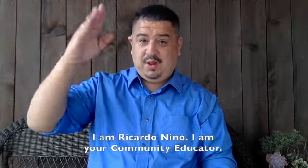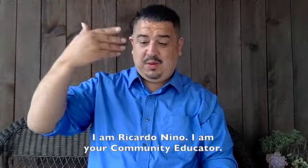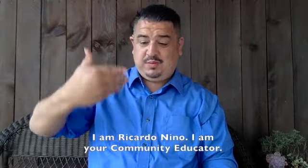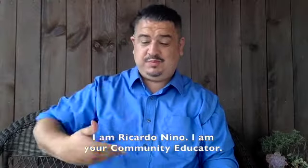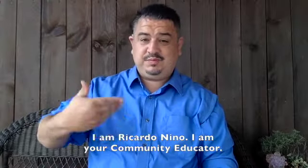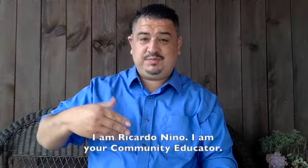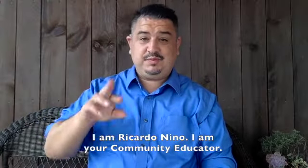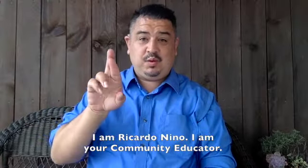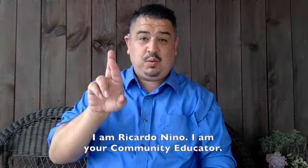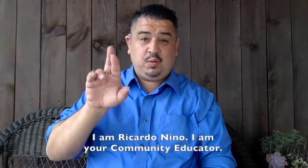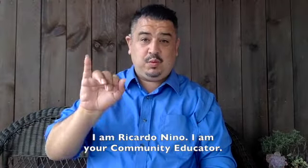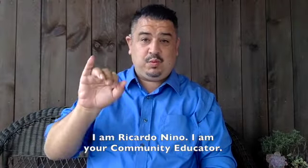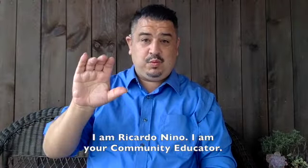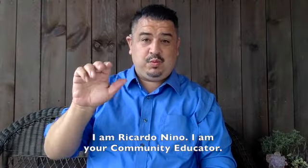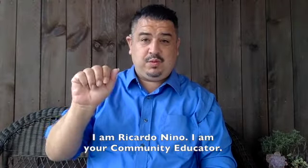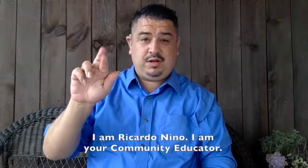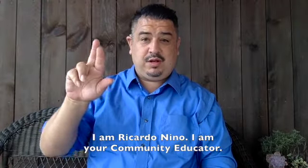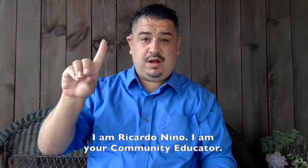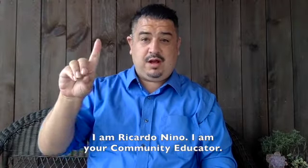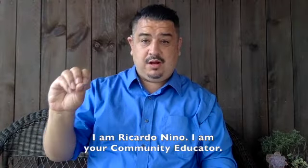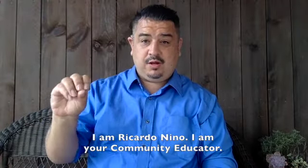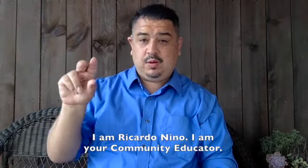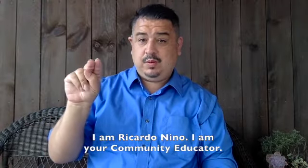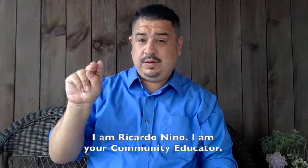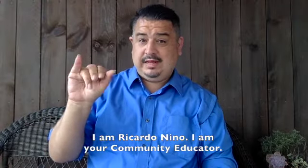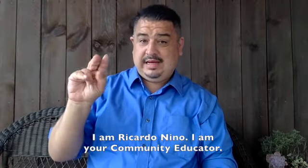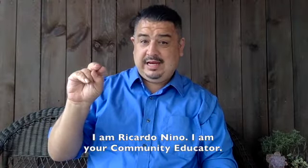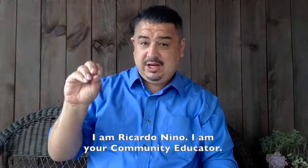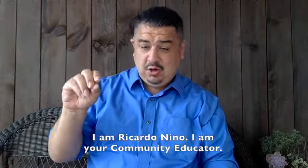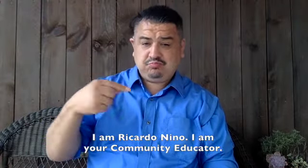I am Ricardo Niño, am your Community Educator.